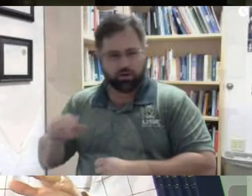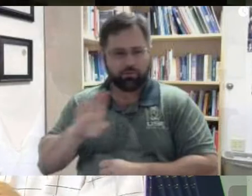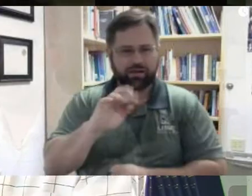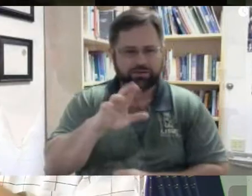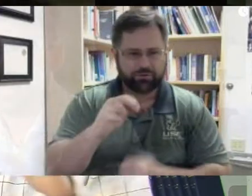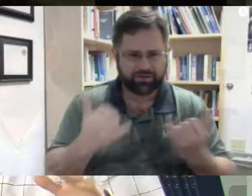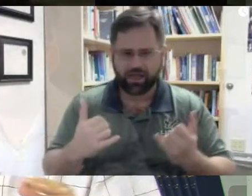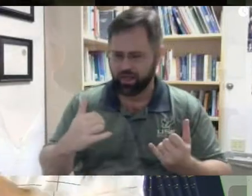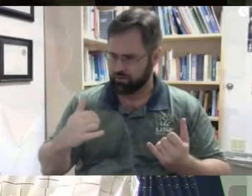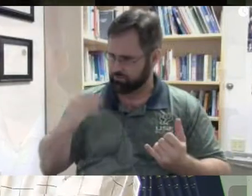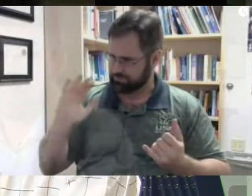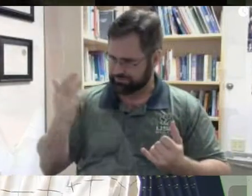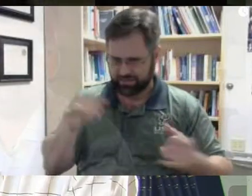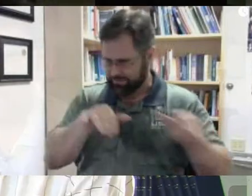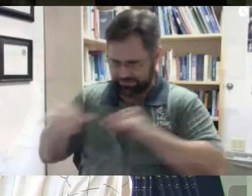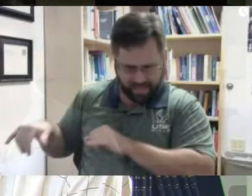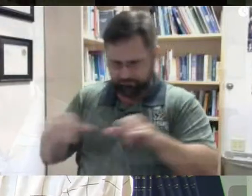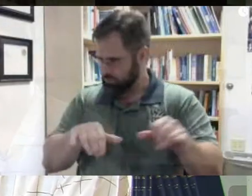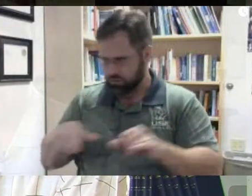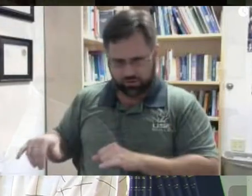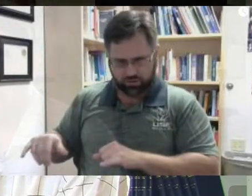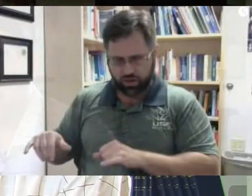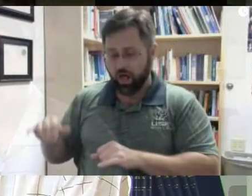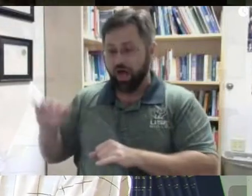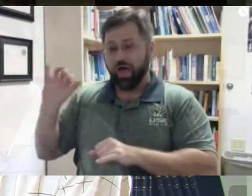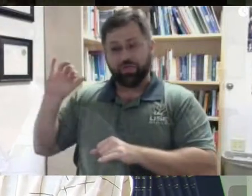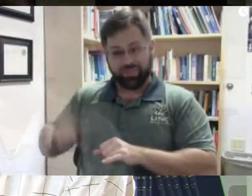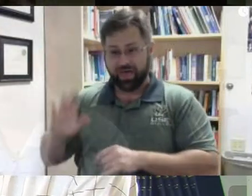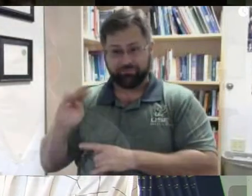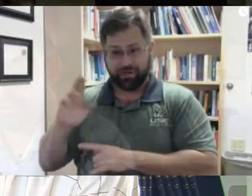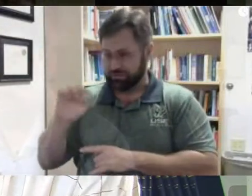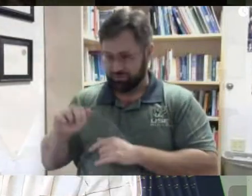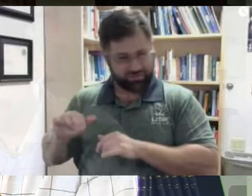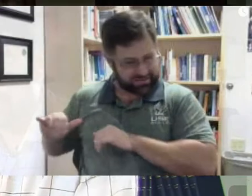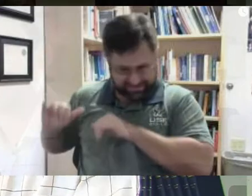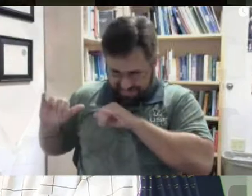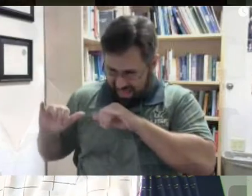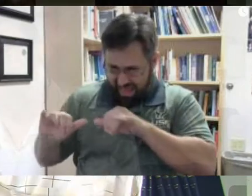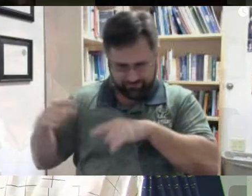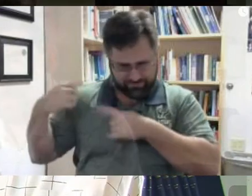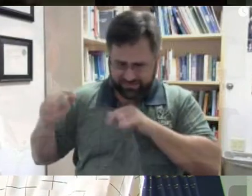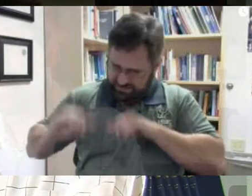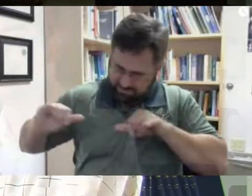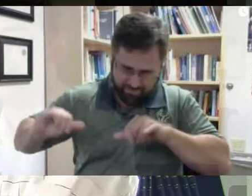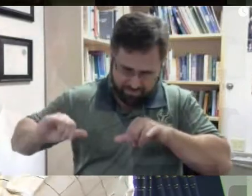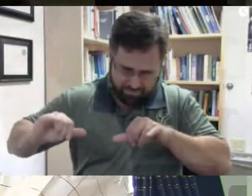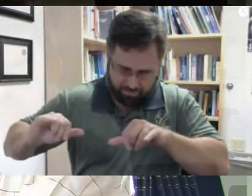led to this transformation of possibilities, from the very simple, morphologically simple, bacterial cell to the enormously